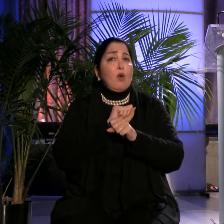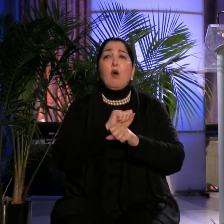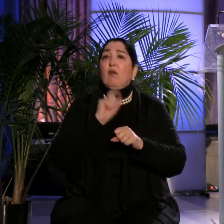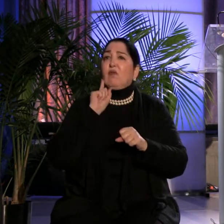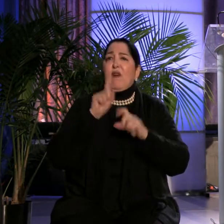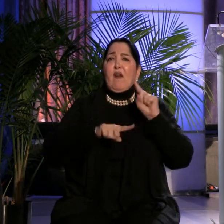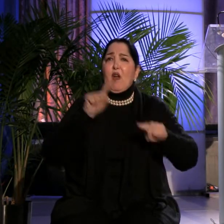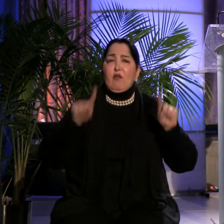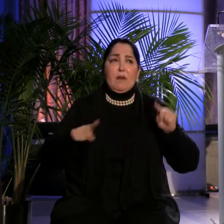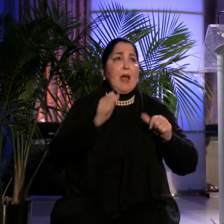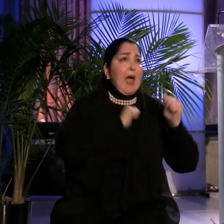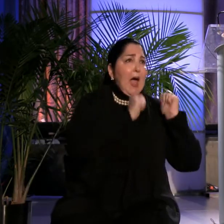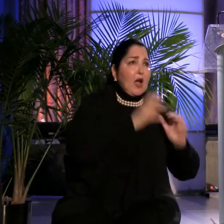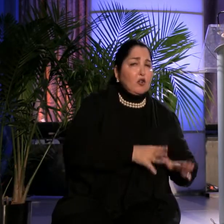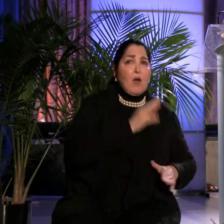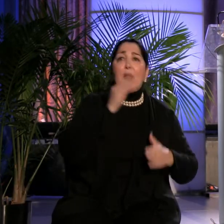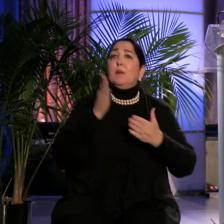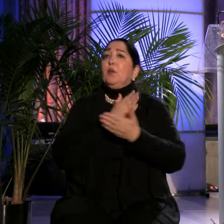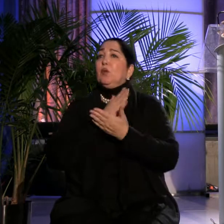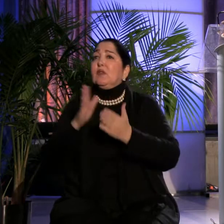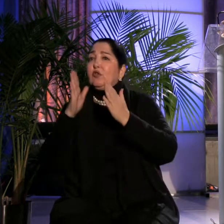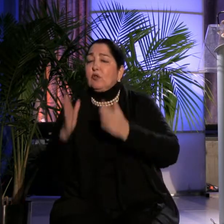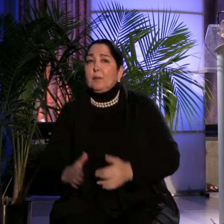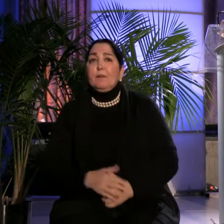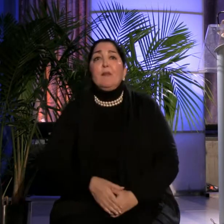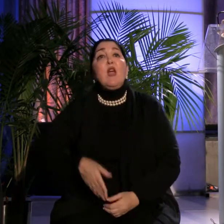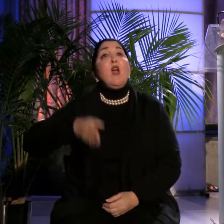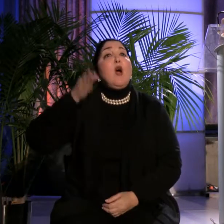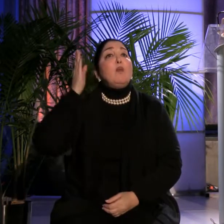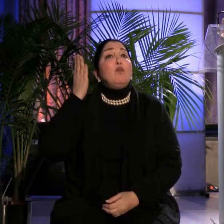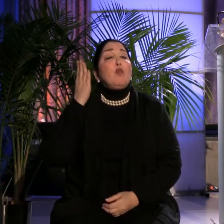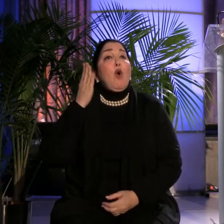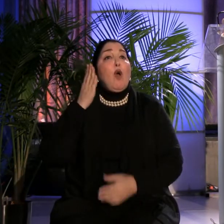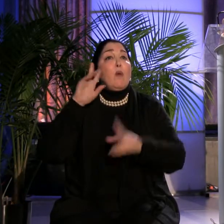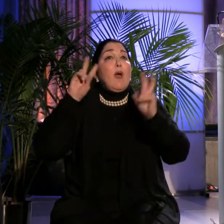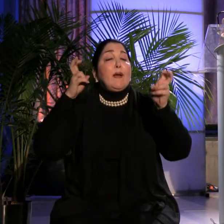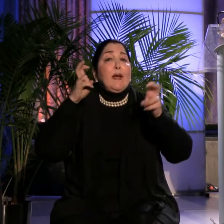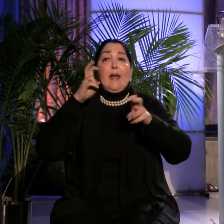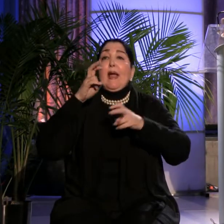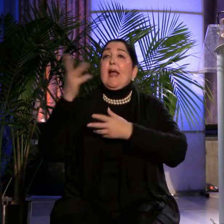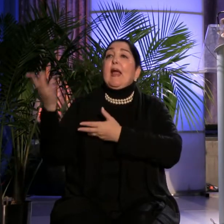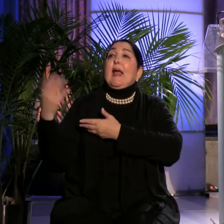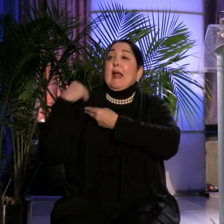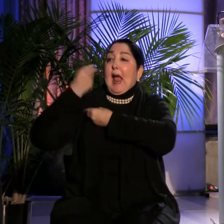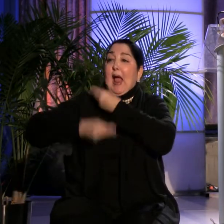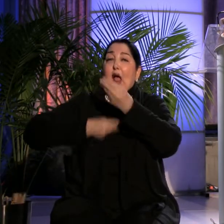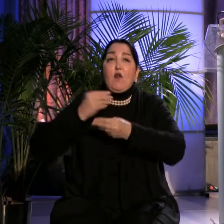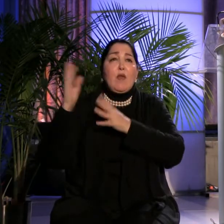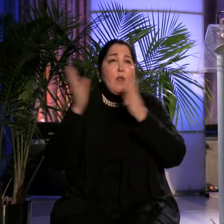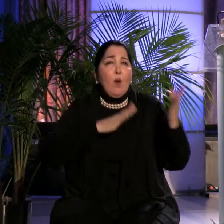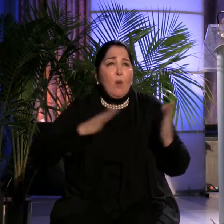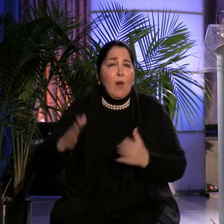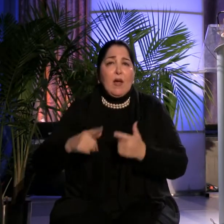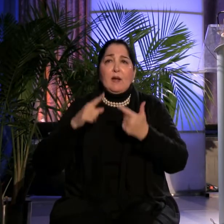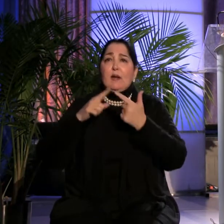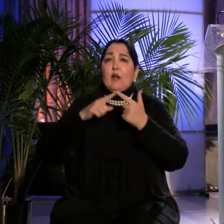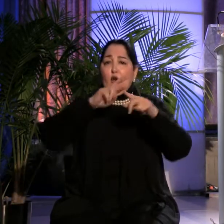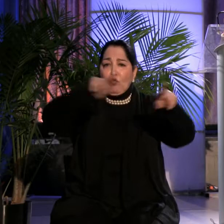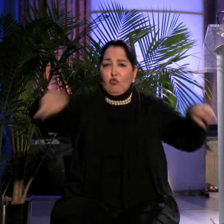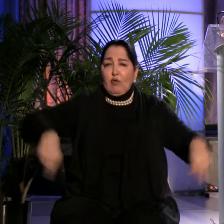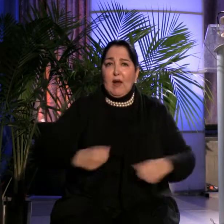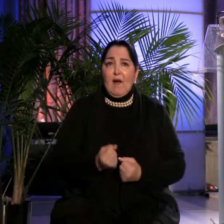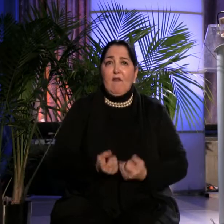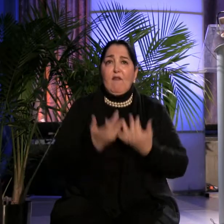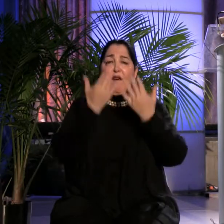a musician. His Broadway credits include Inherit the Wind, Ring of Fire, The Civil War, and The Will